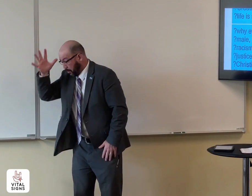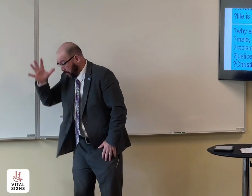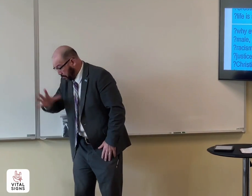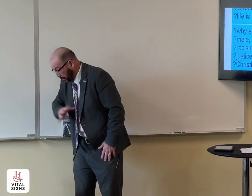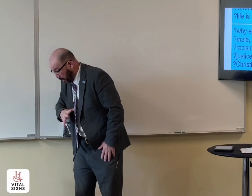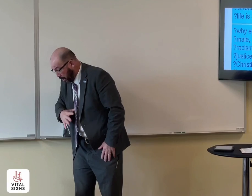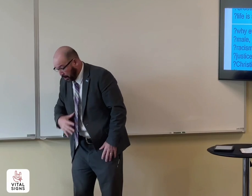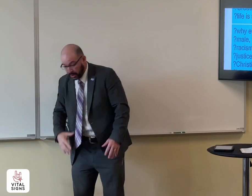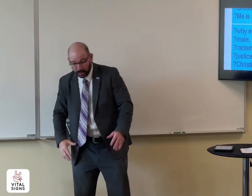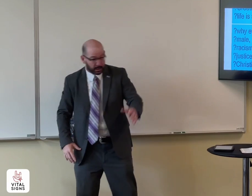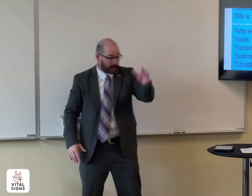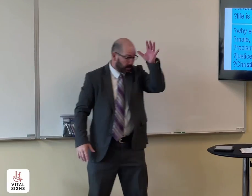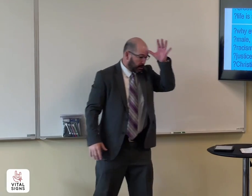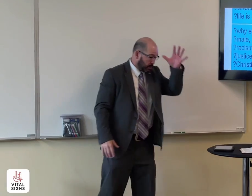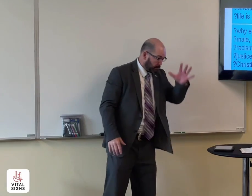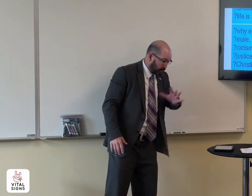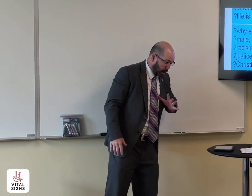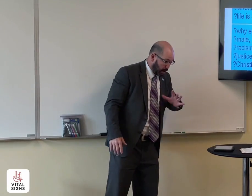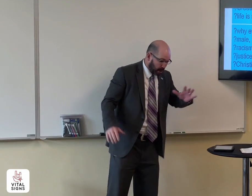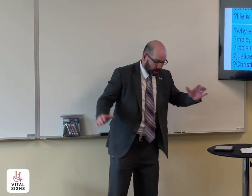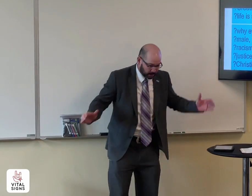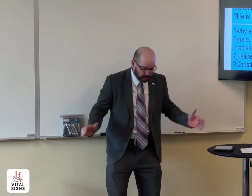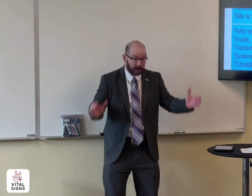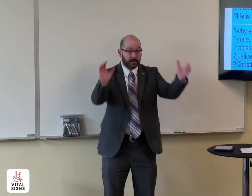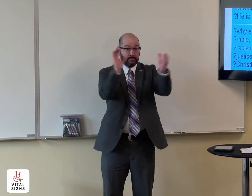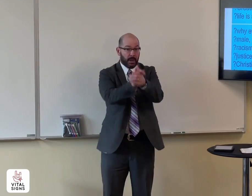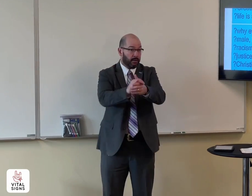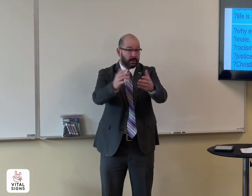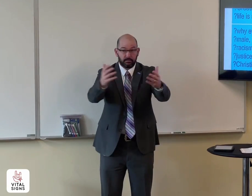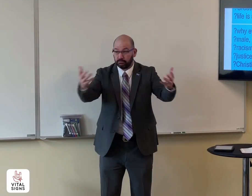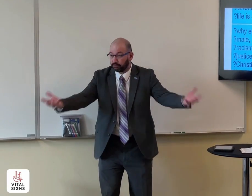For a man and a man to marry?